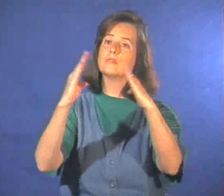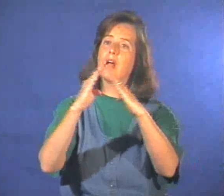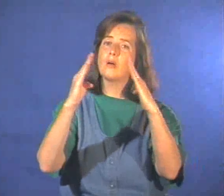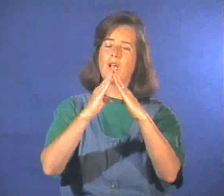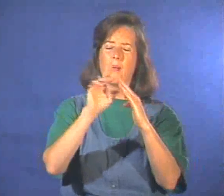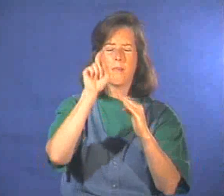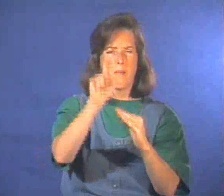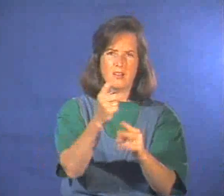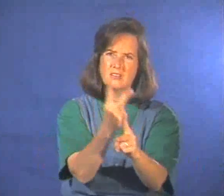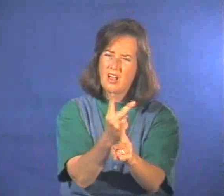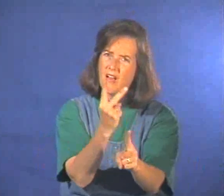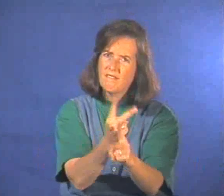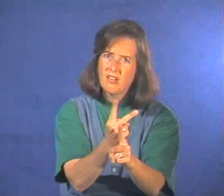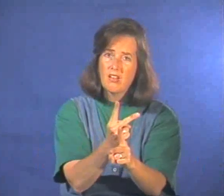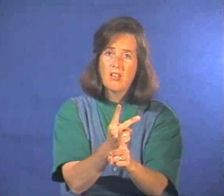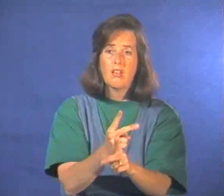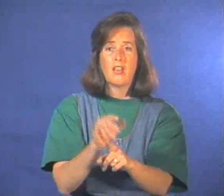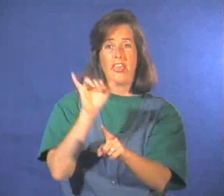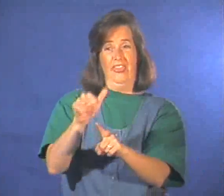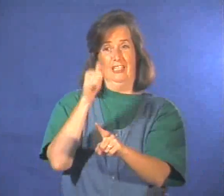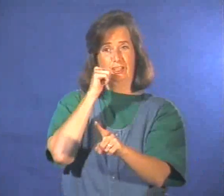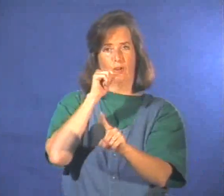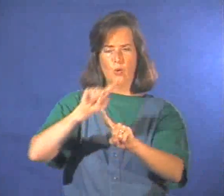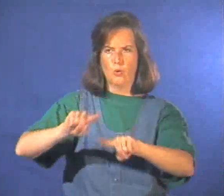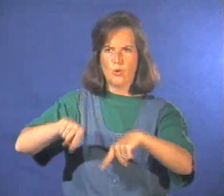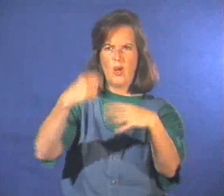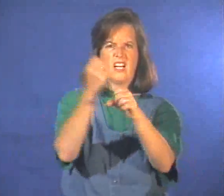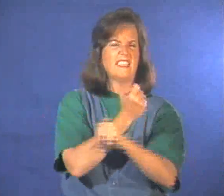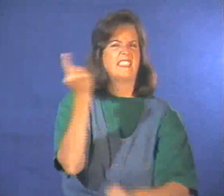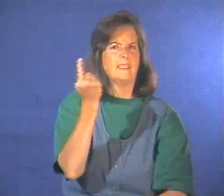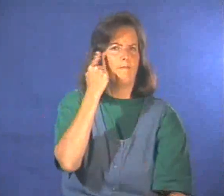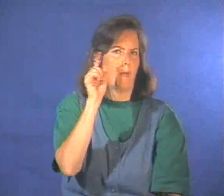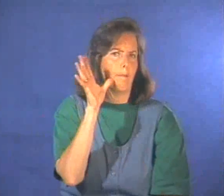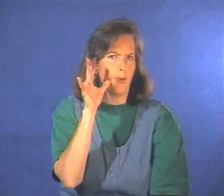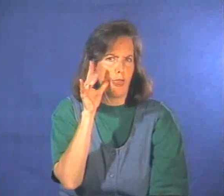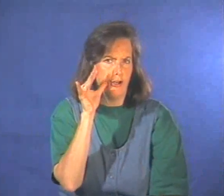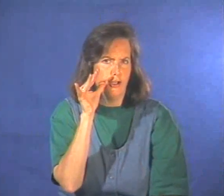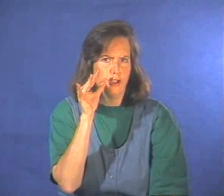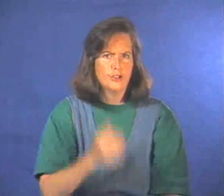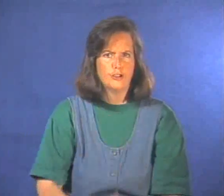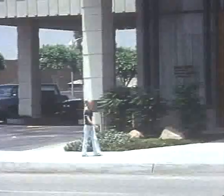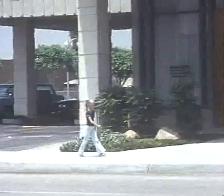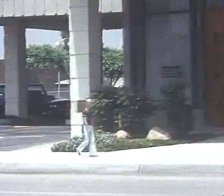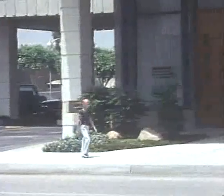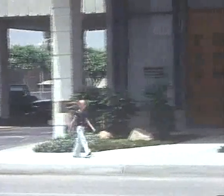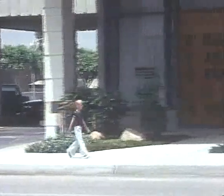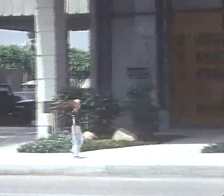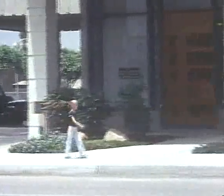You must be careful when you are downtown. This little girl is going to get something for her mother.